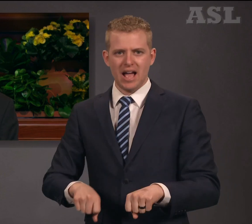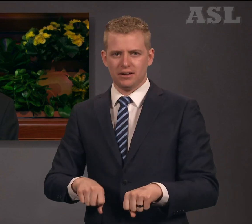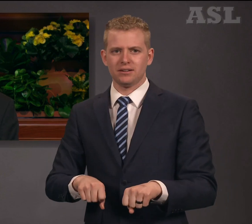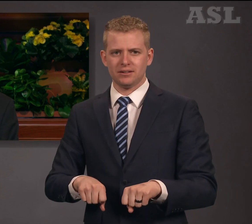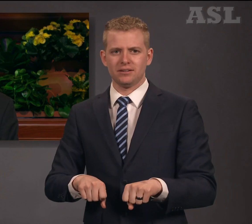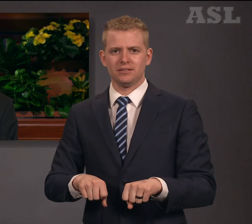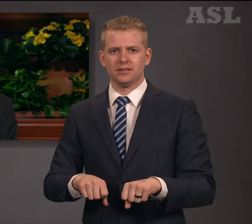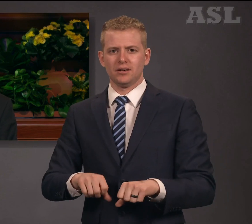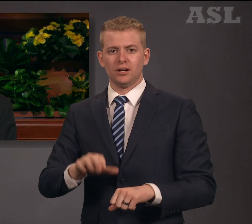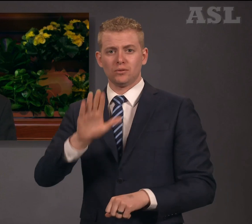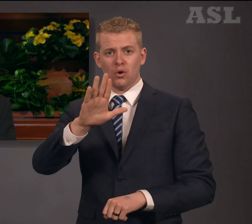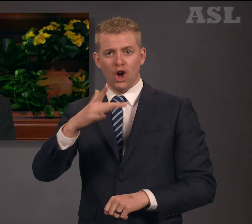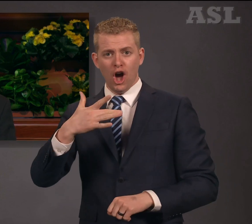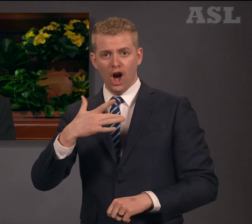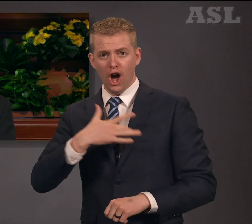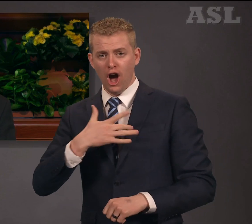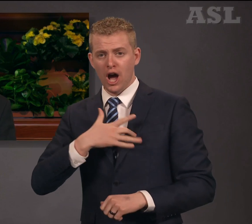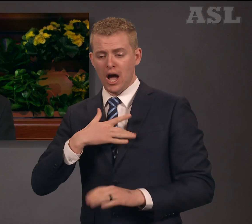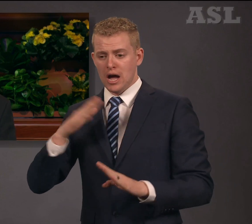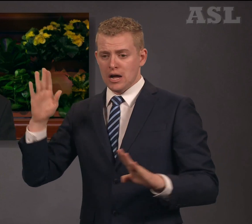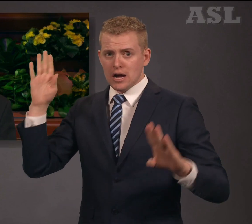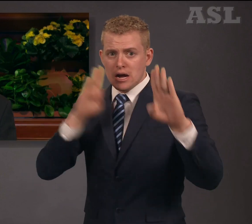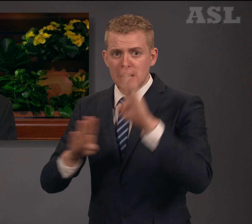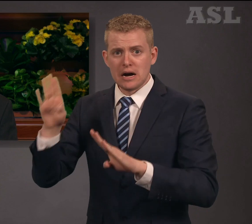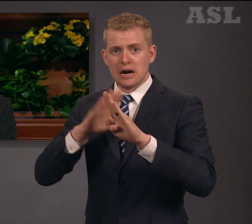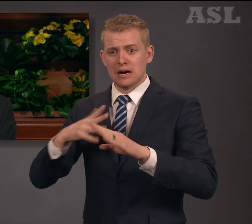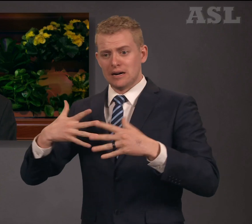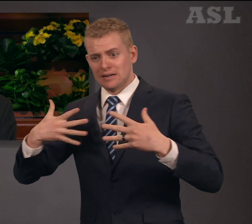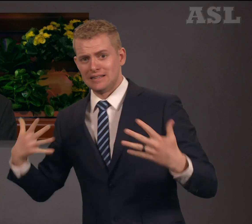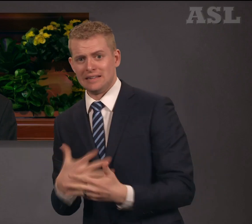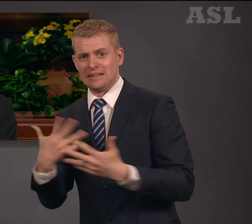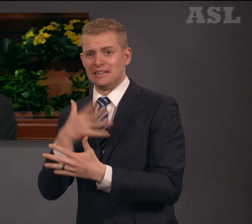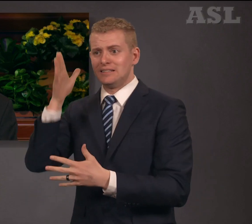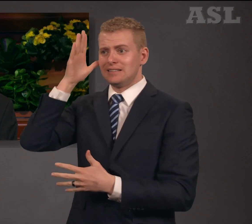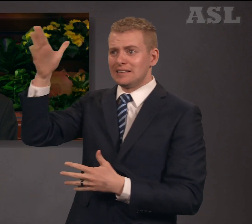Let not your heart be troubled, neither let it be afraid.